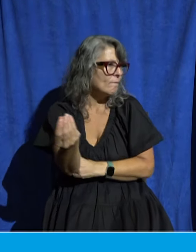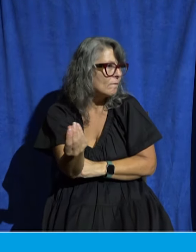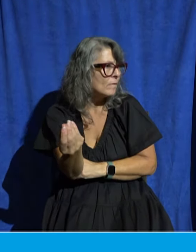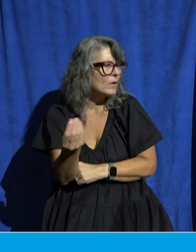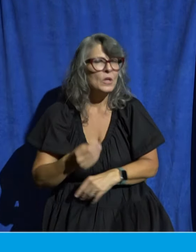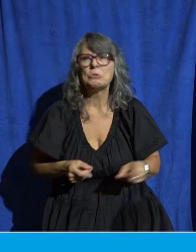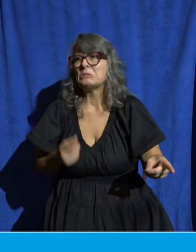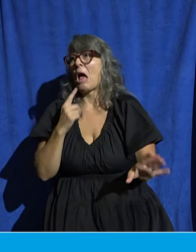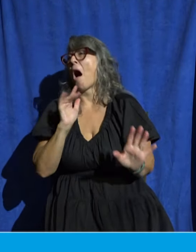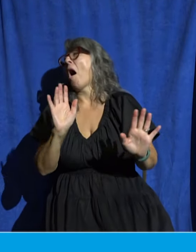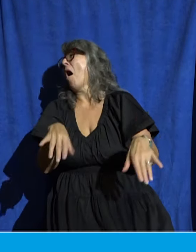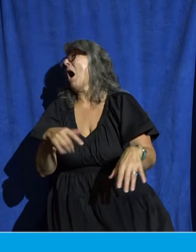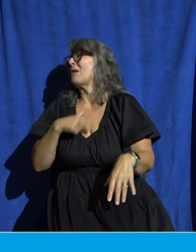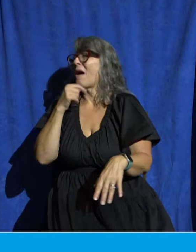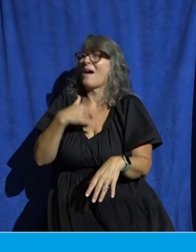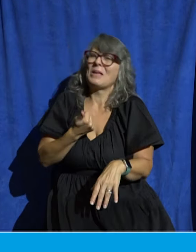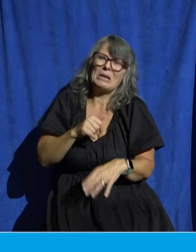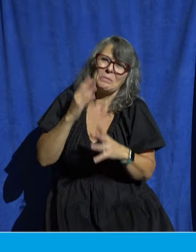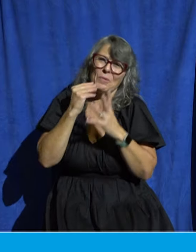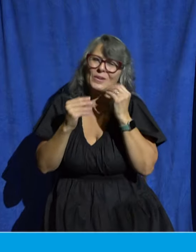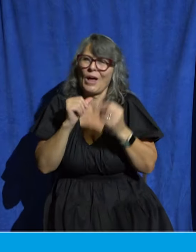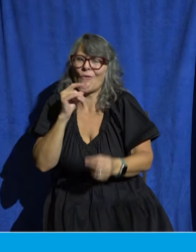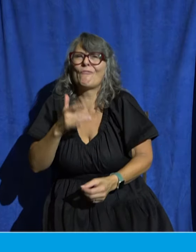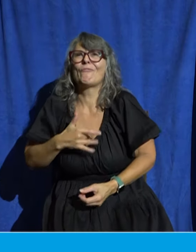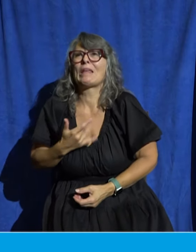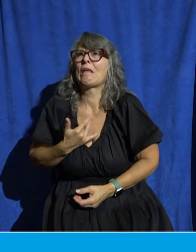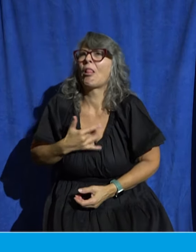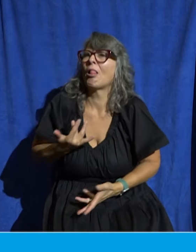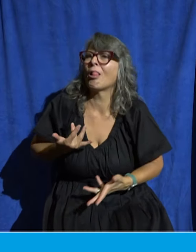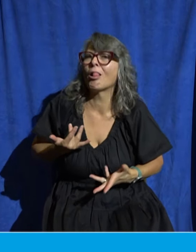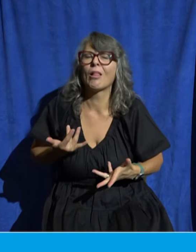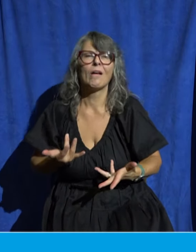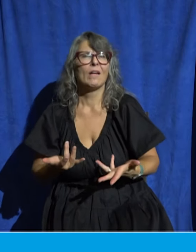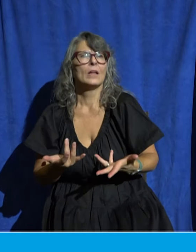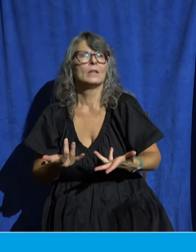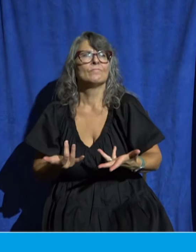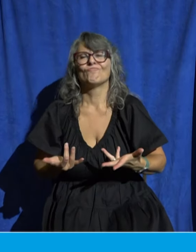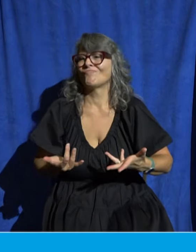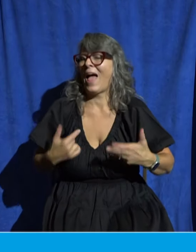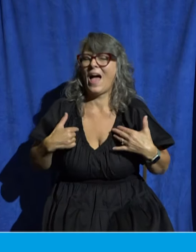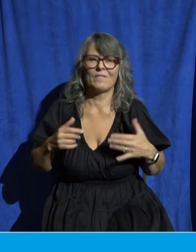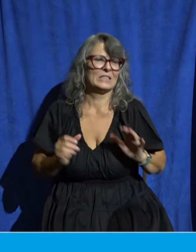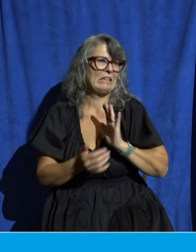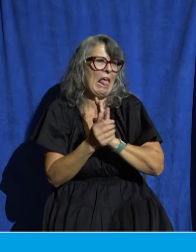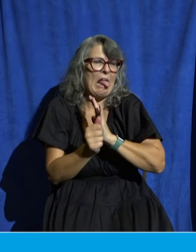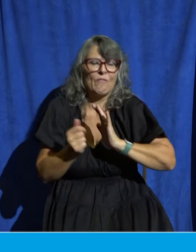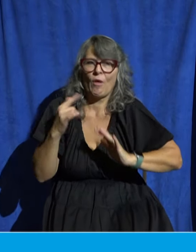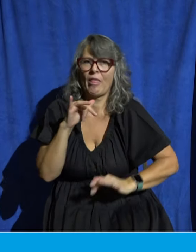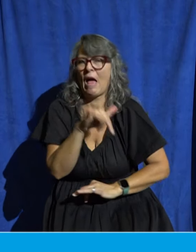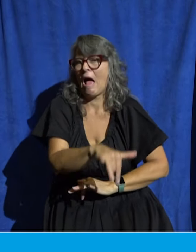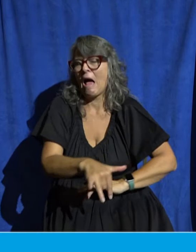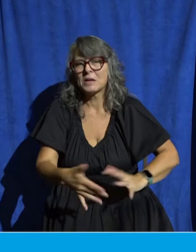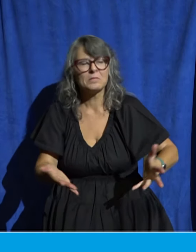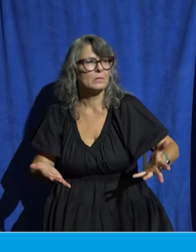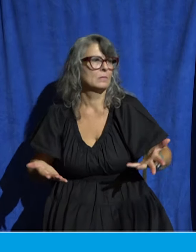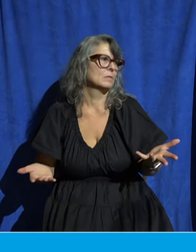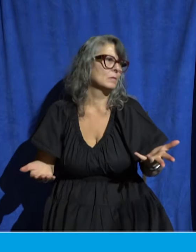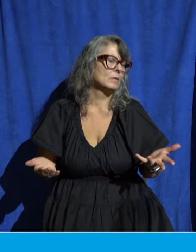don't feel equipped to serve well don't forget what we just saw in God's word together if you are a Christian you have the spirit of God